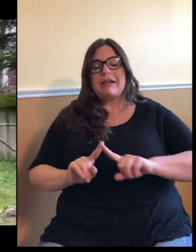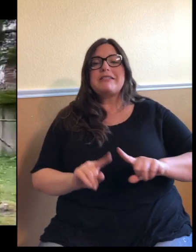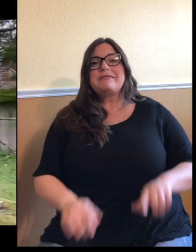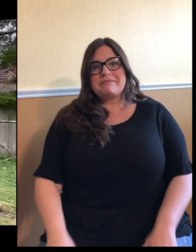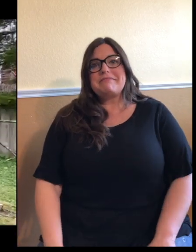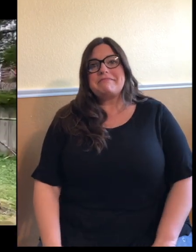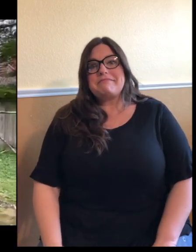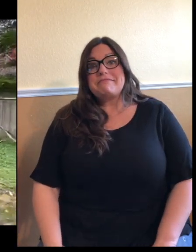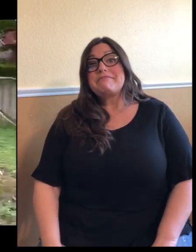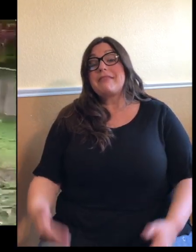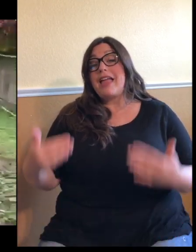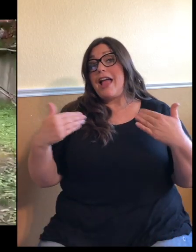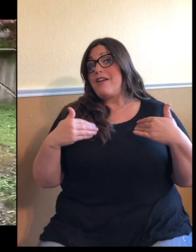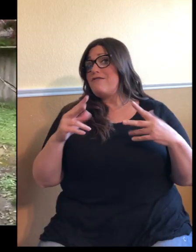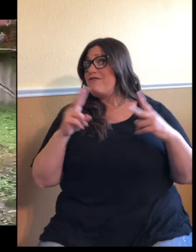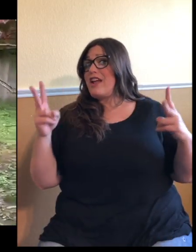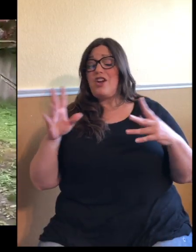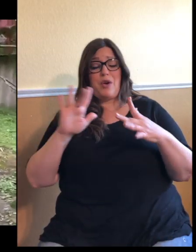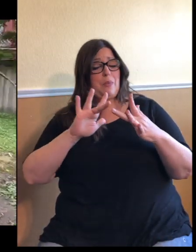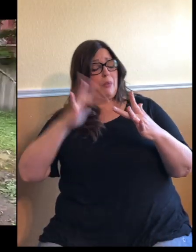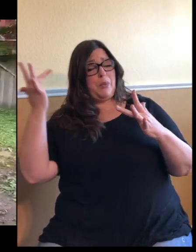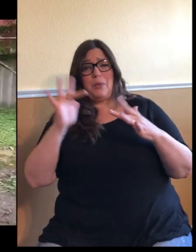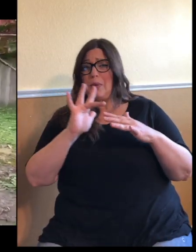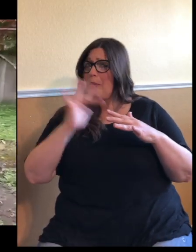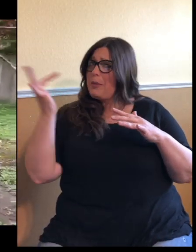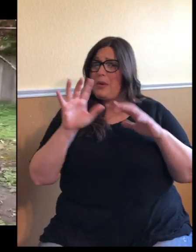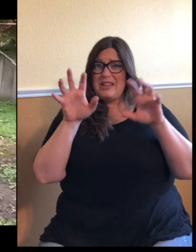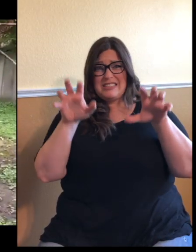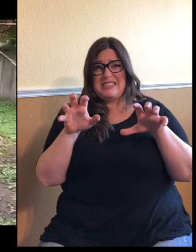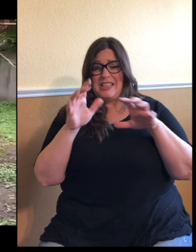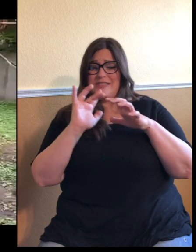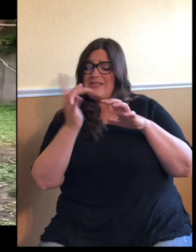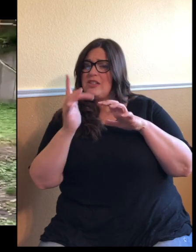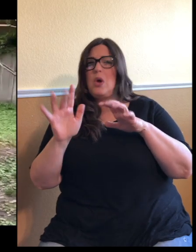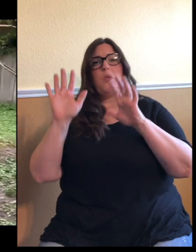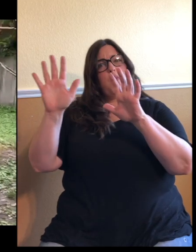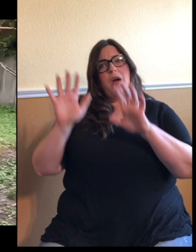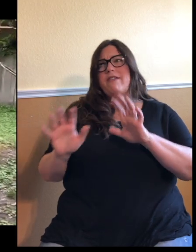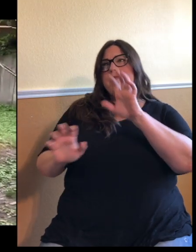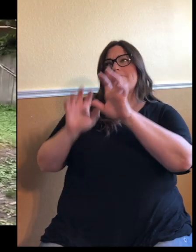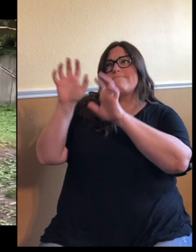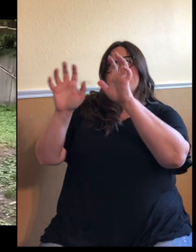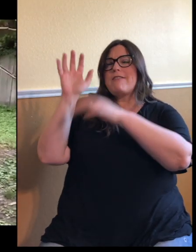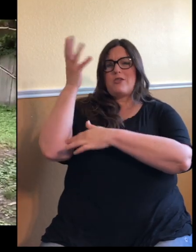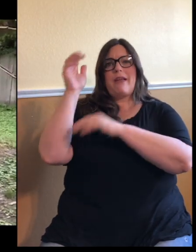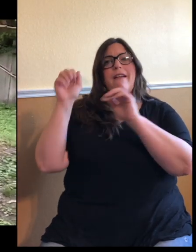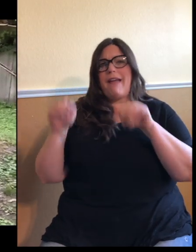They have very sharp claws. They are excellent climbers. They live up in the trees. They build nests in the trees.